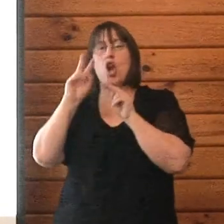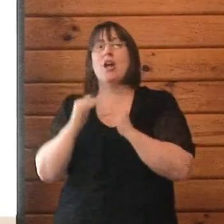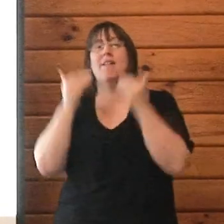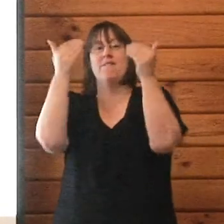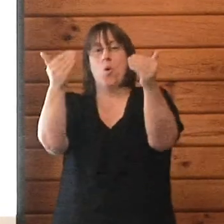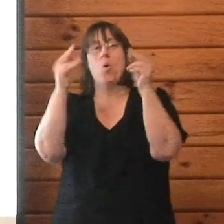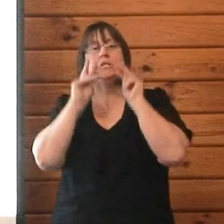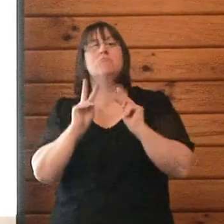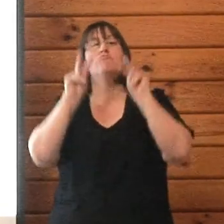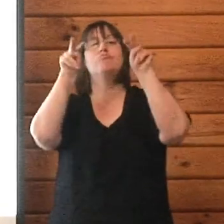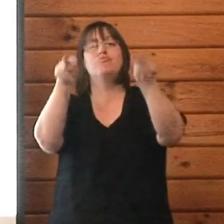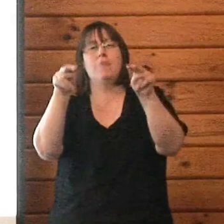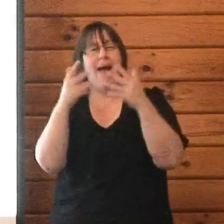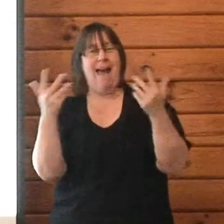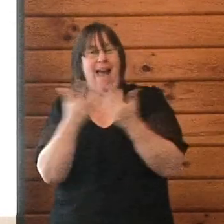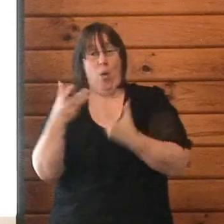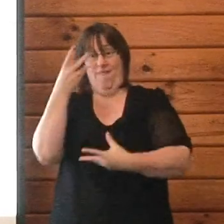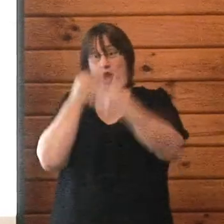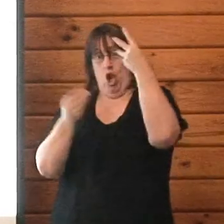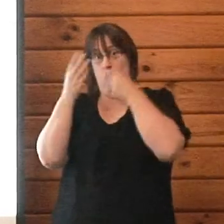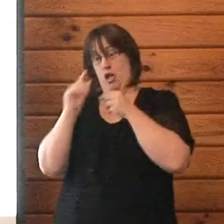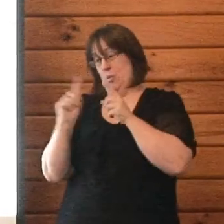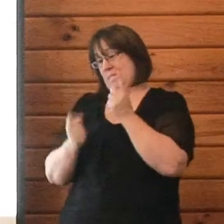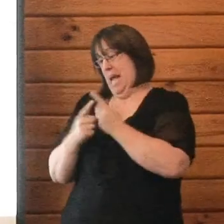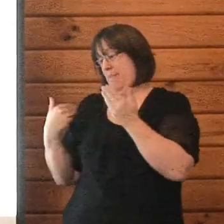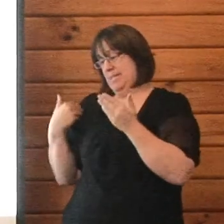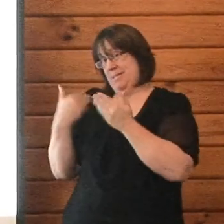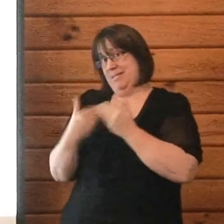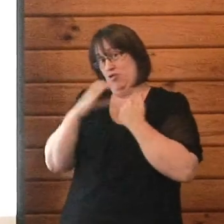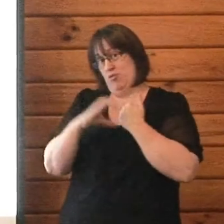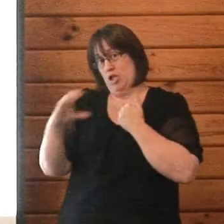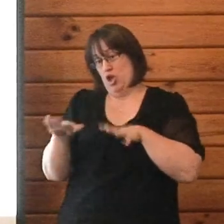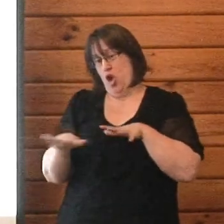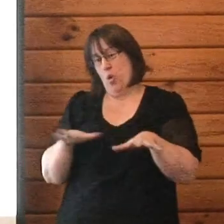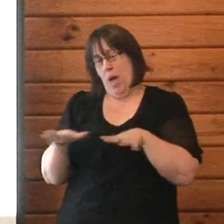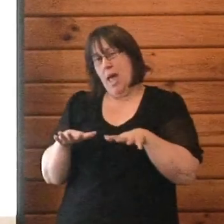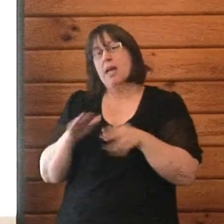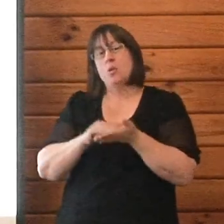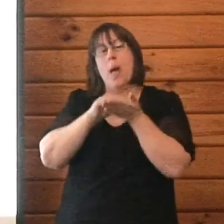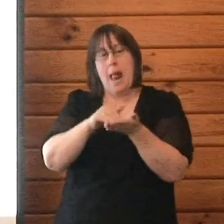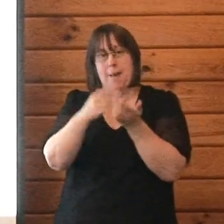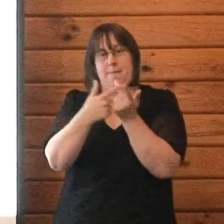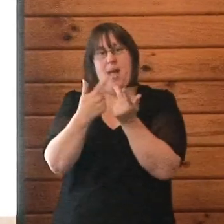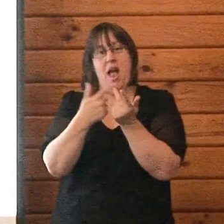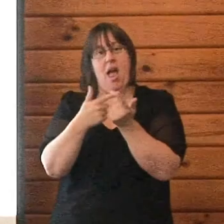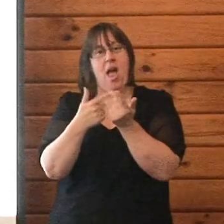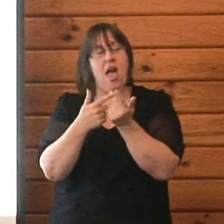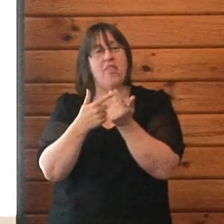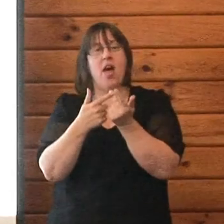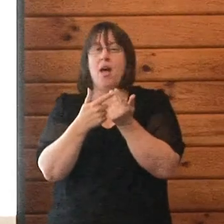the lessons we've learnt through the Christchurch earthquakes and help other national societies and other countries